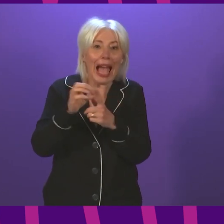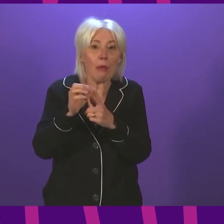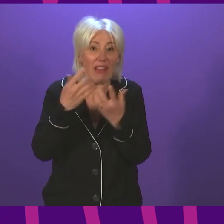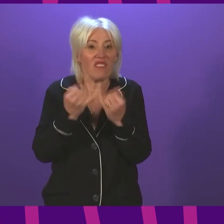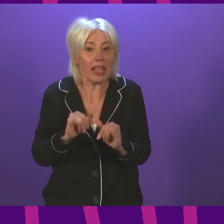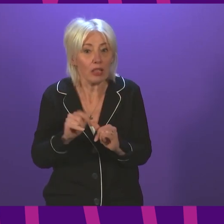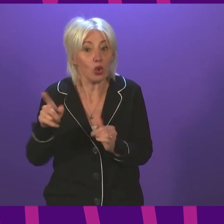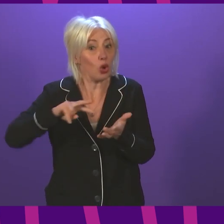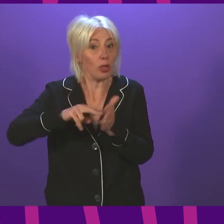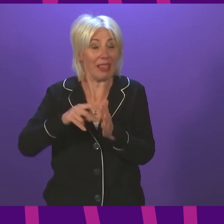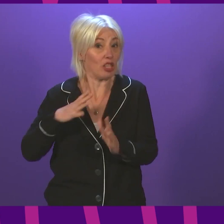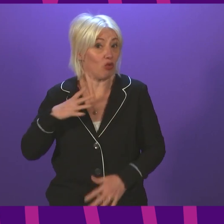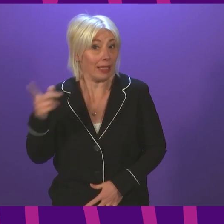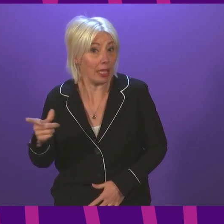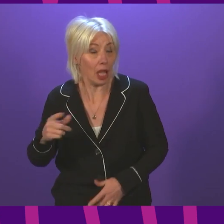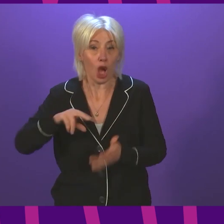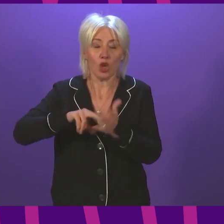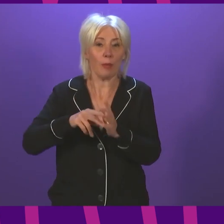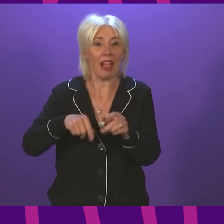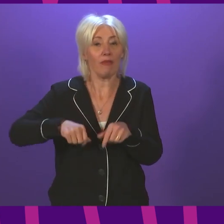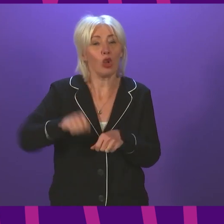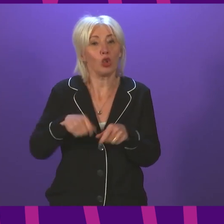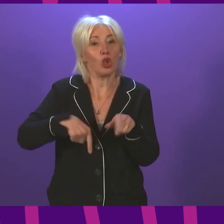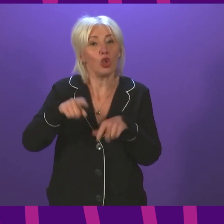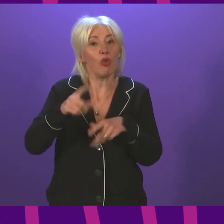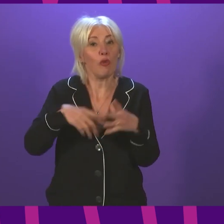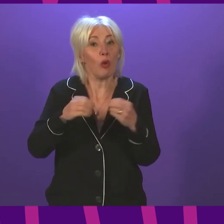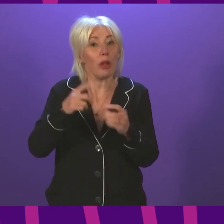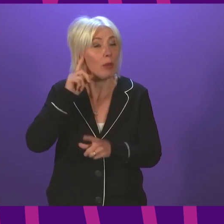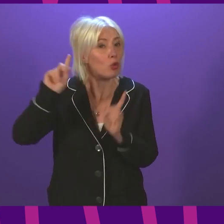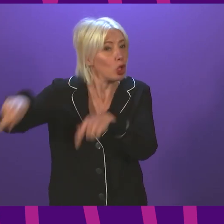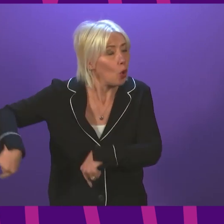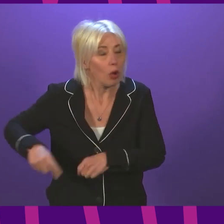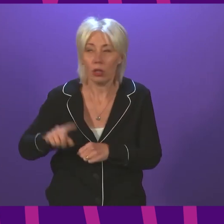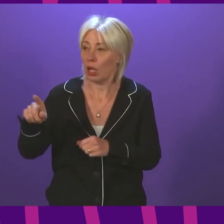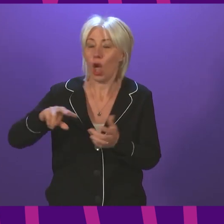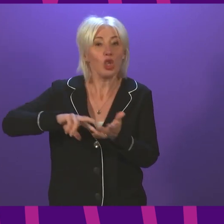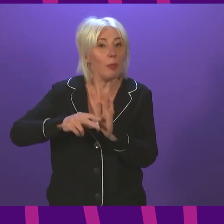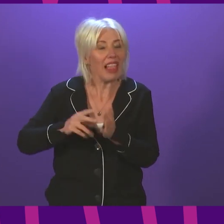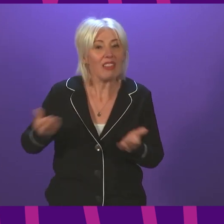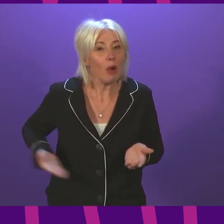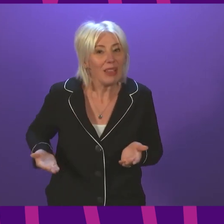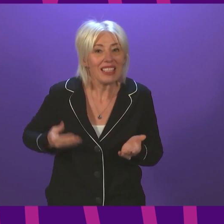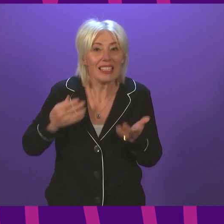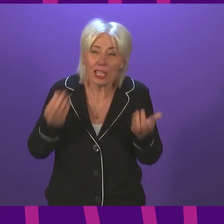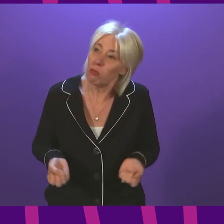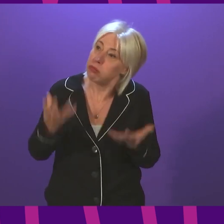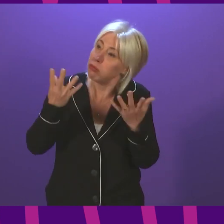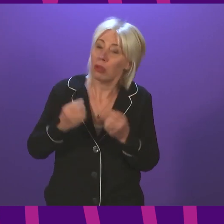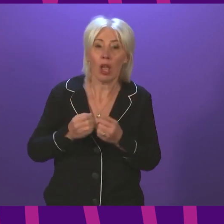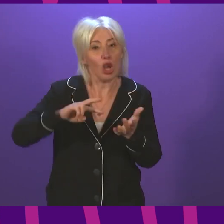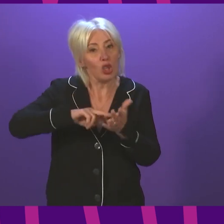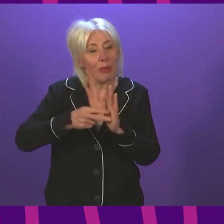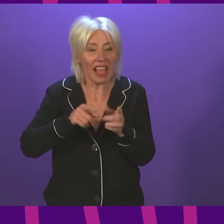fail. She planned for Scottish football clubs to ignore it. She planned for businesses to be up in arms. She planned for a scheme